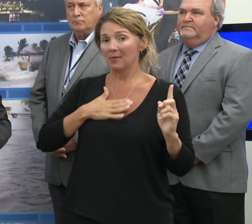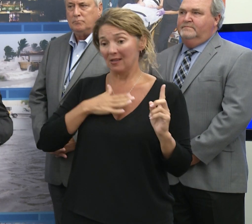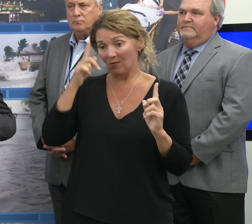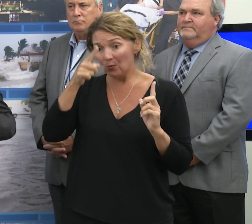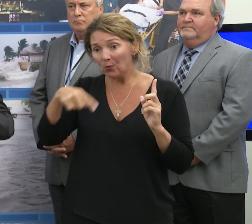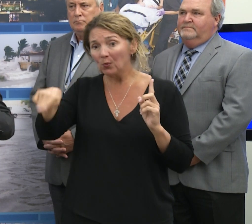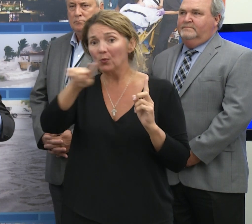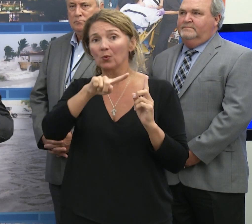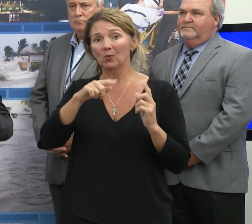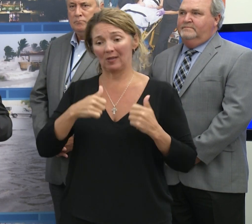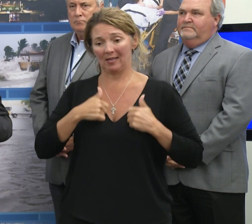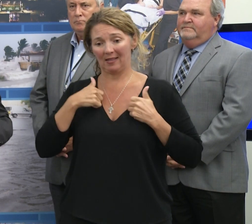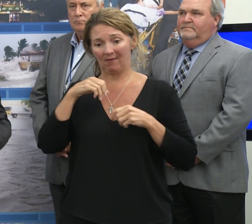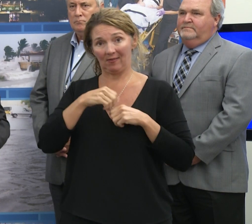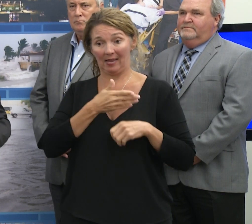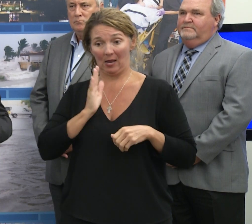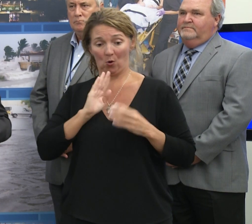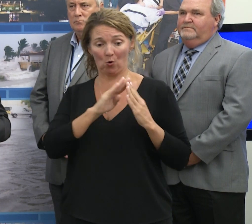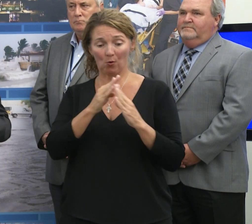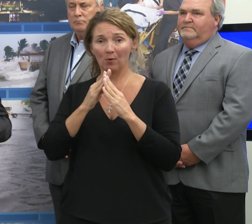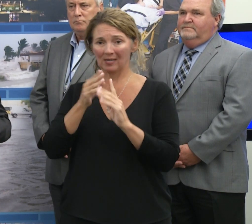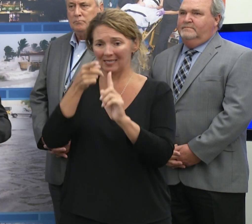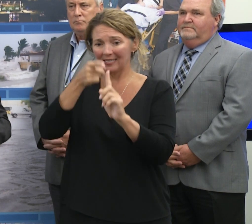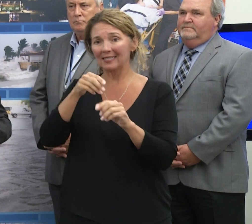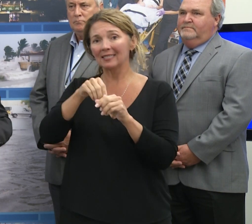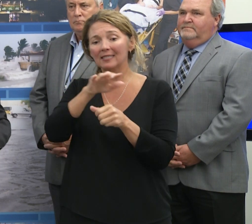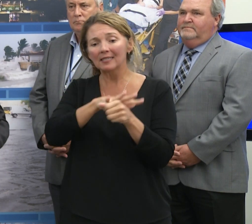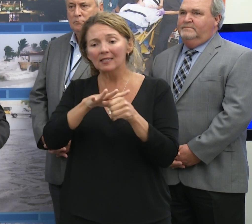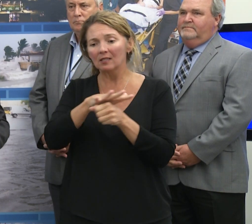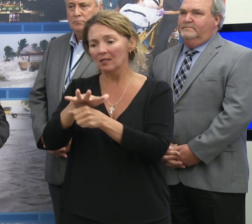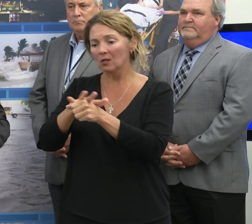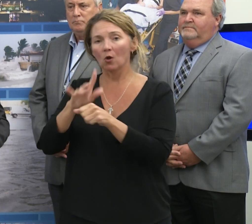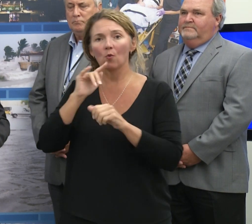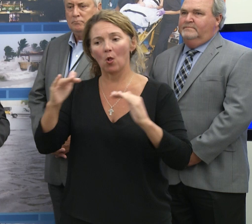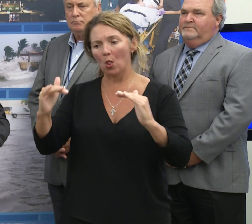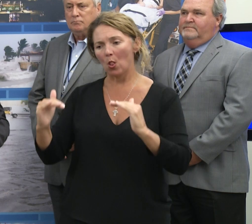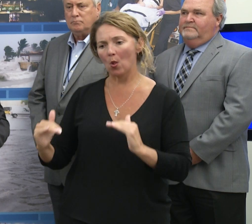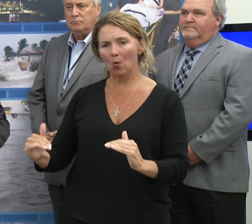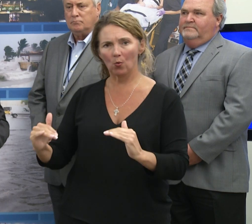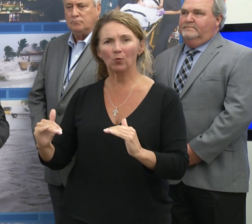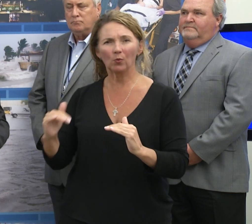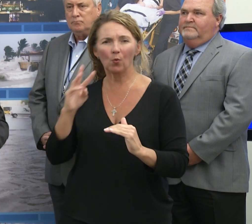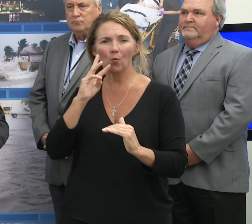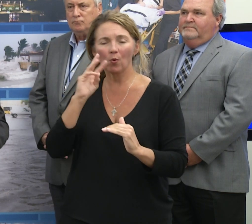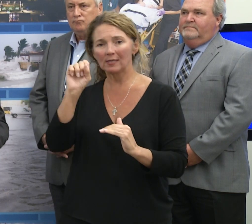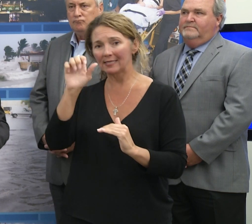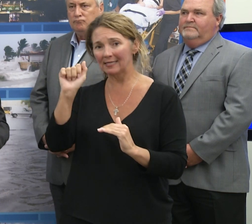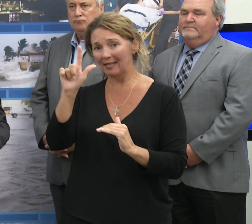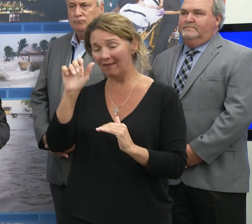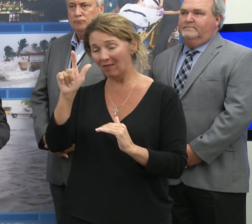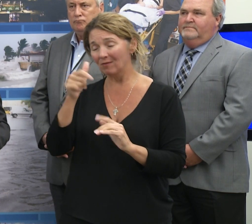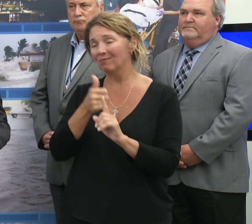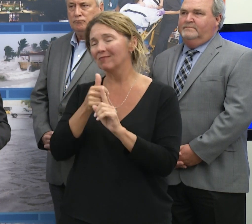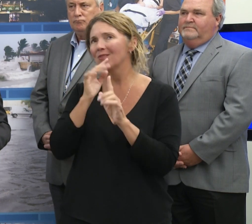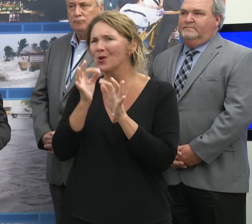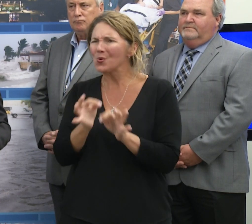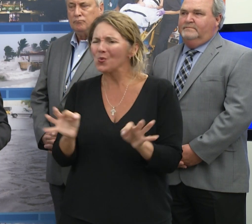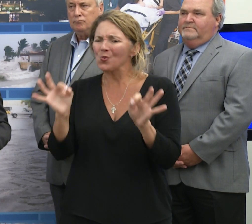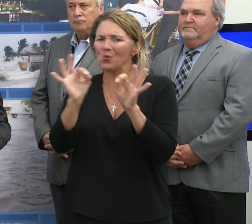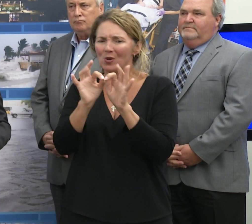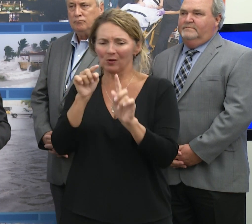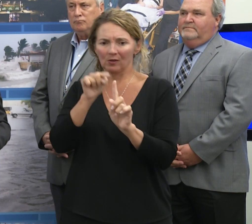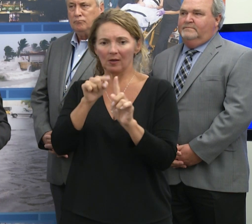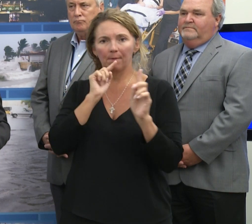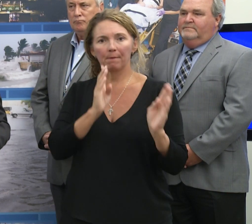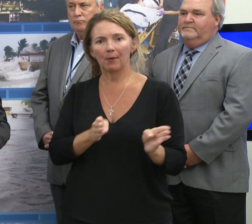those folks that live in our community, particularly in those areas that are low-lying, it is absolutely critical that you prepare